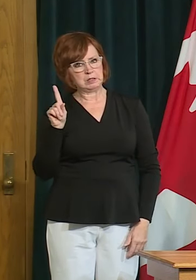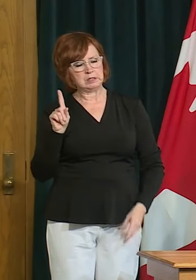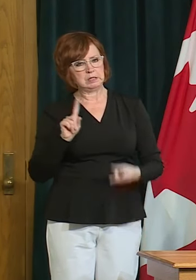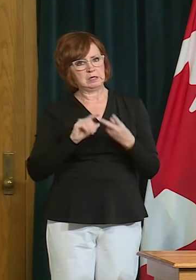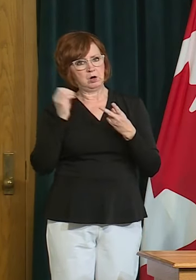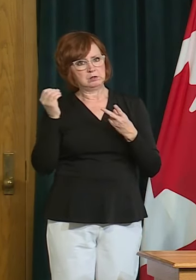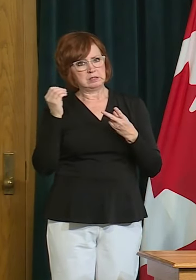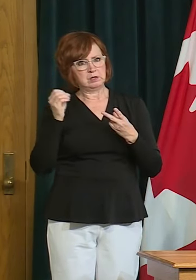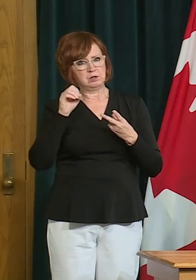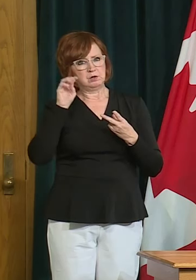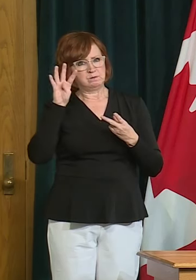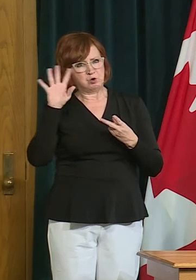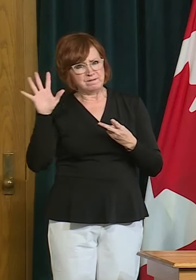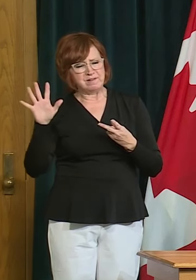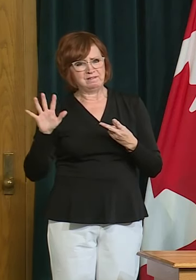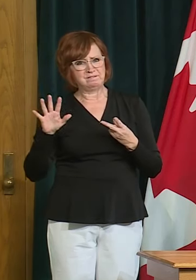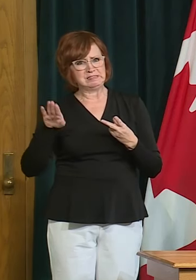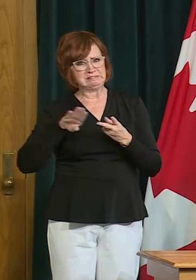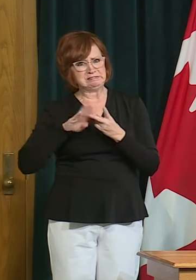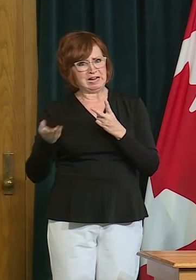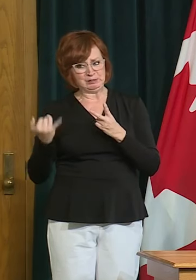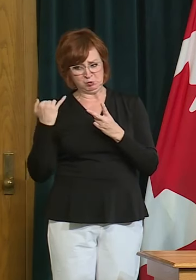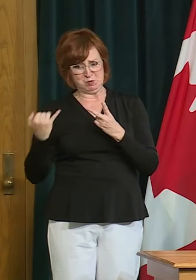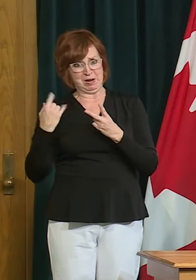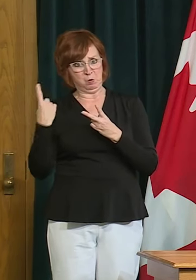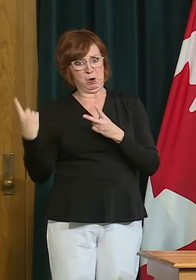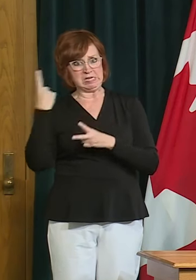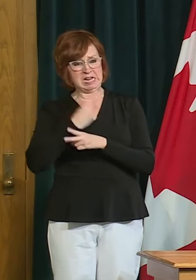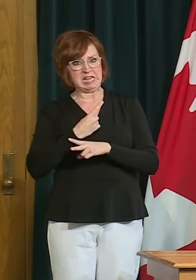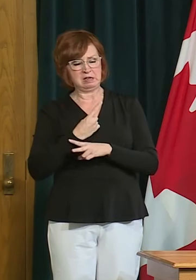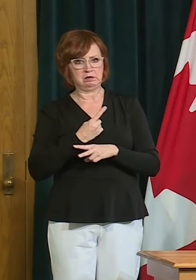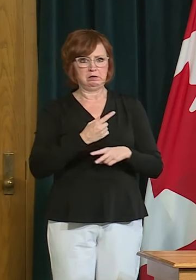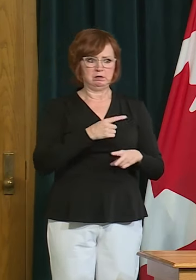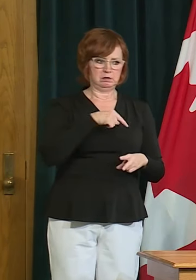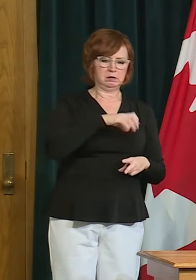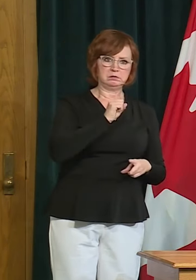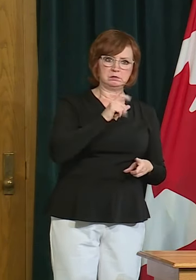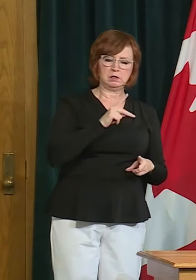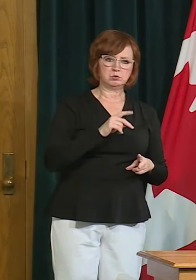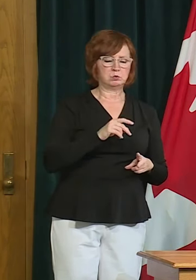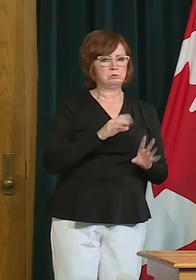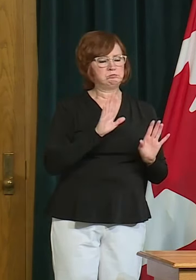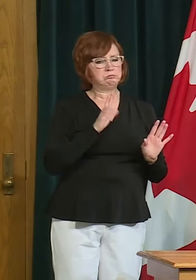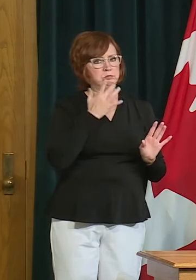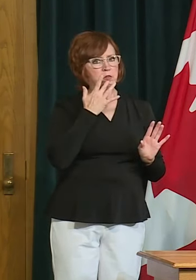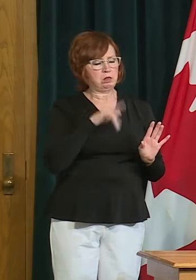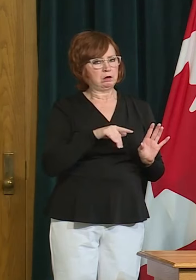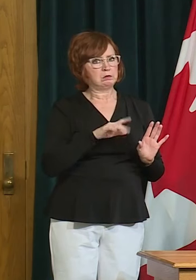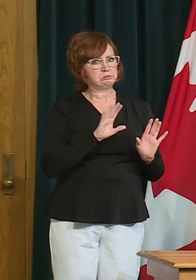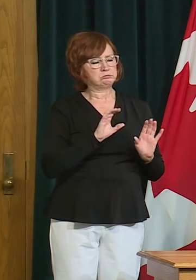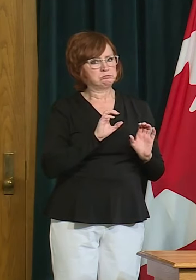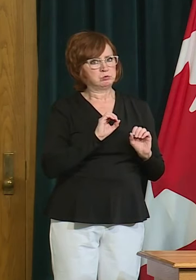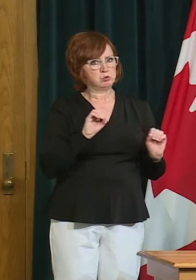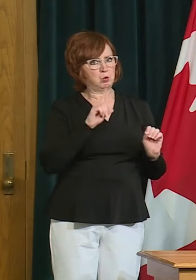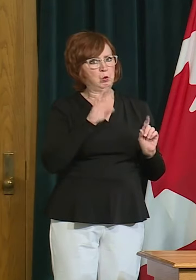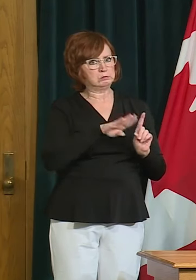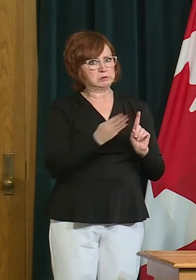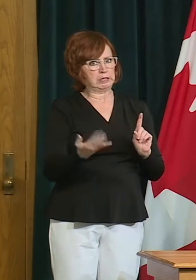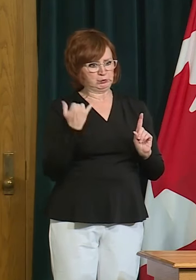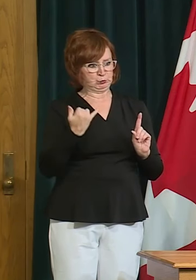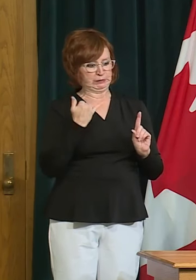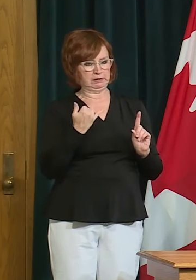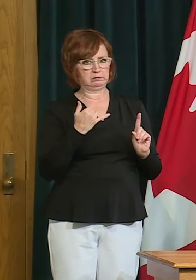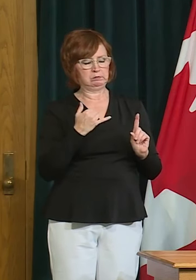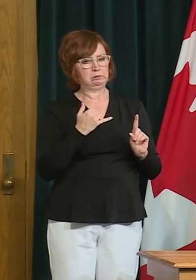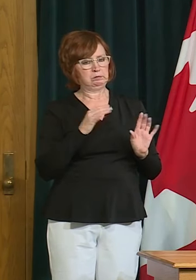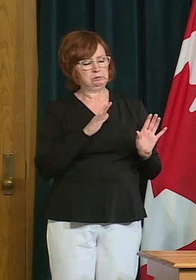fatality today but this virus is not very far away um and and it can come back at any time and that's why we